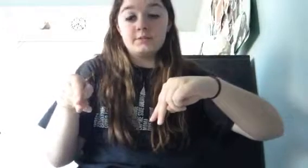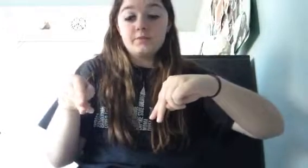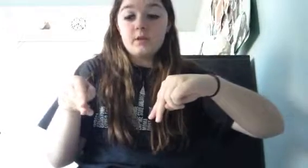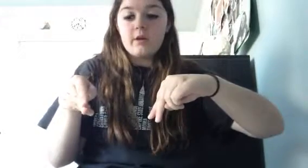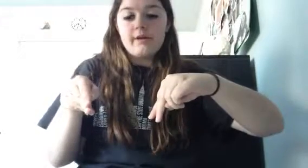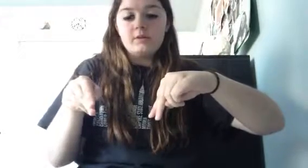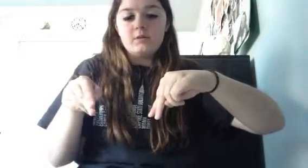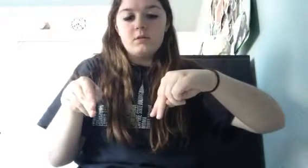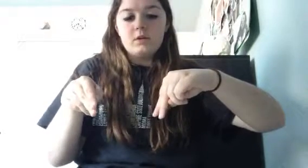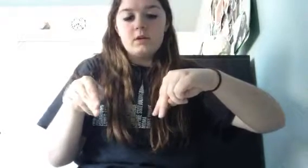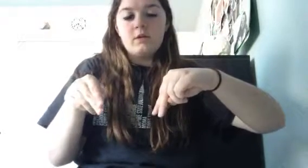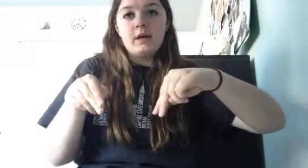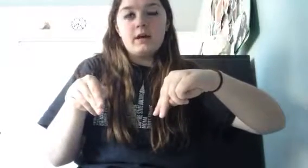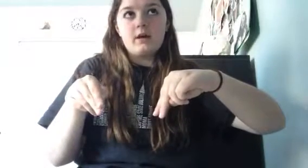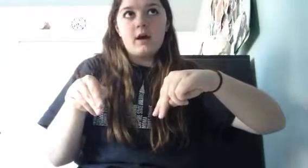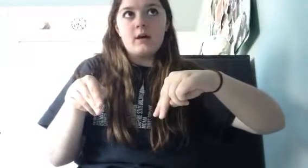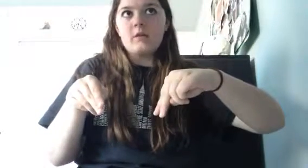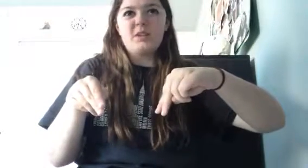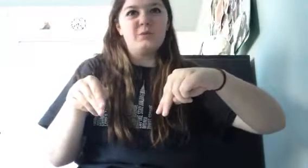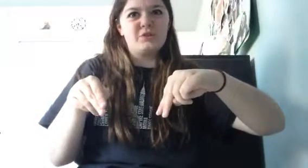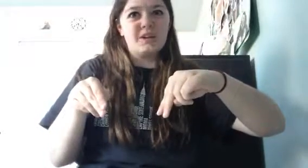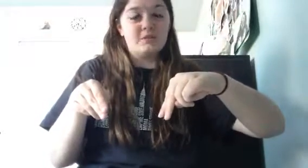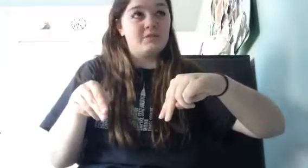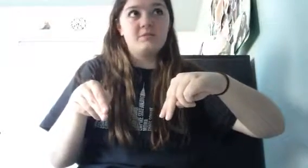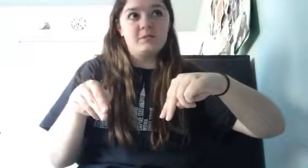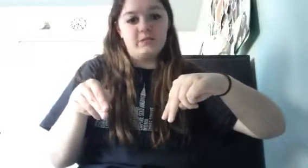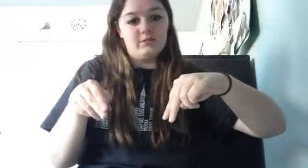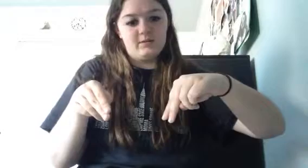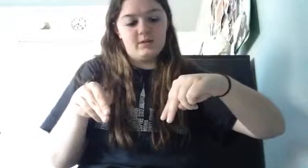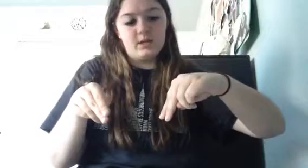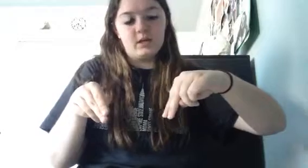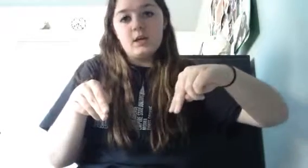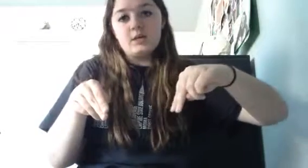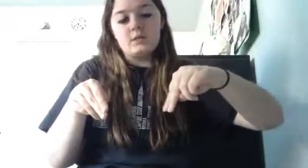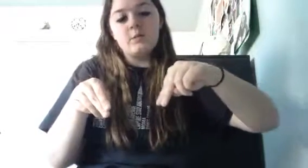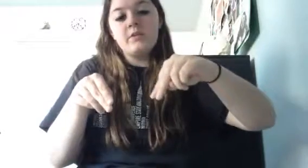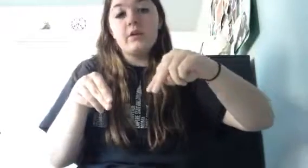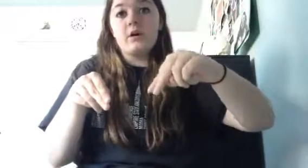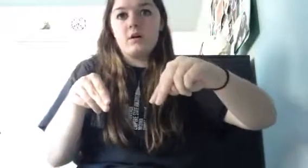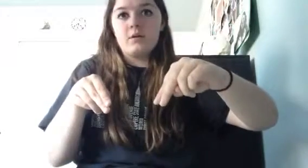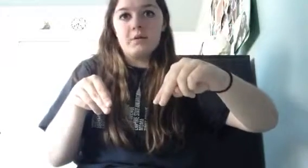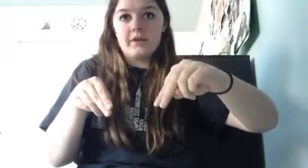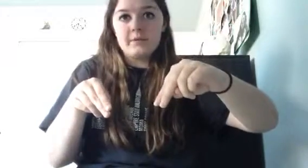he like i don't know what he was trying to do he was messing around i think because he went the oncoming lane